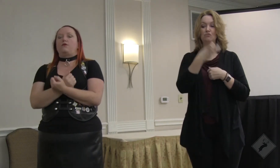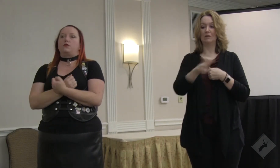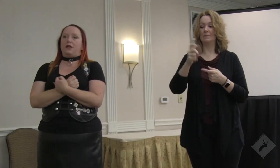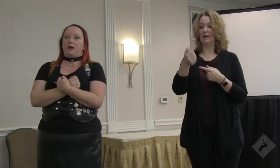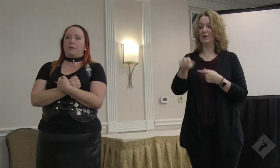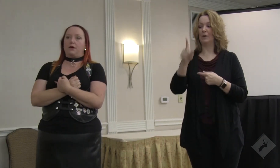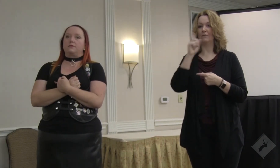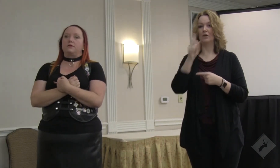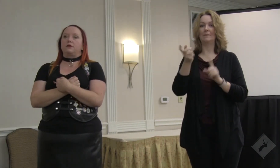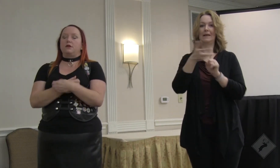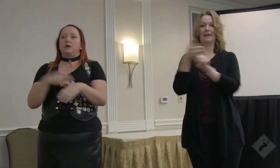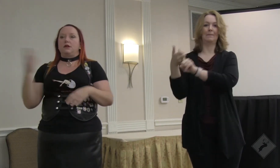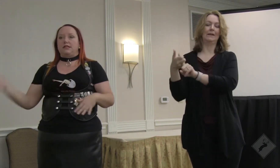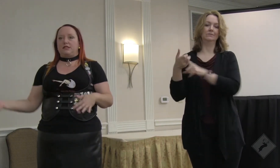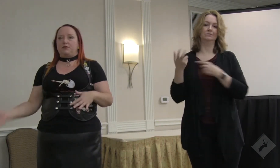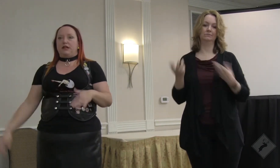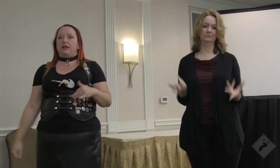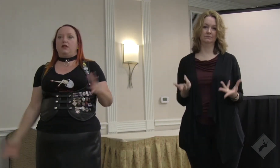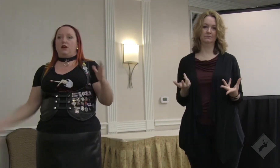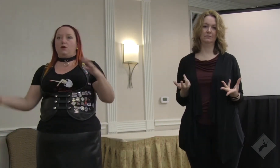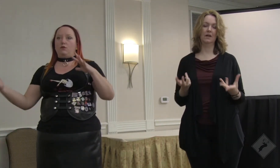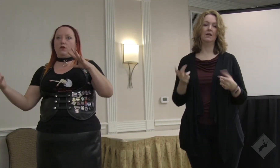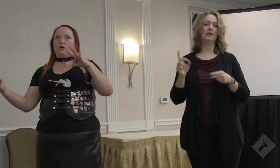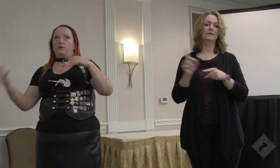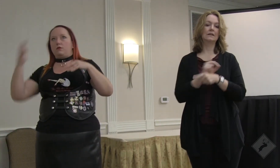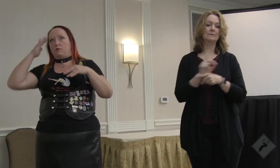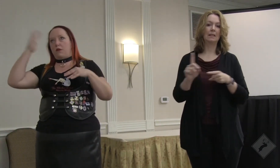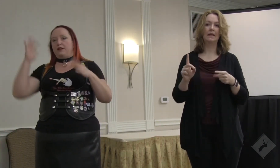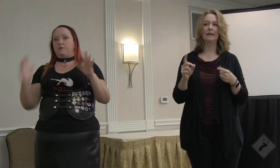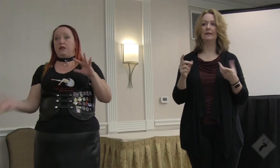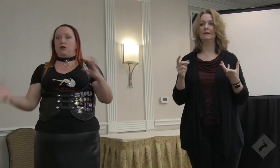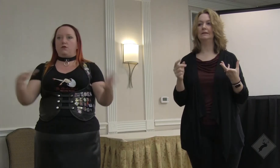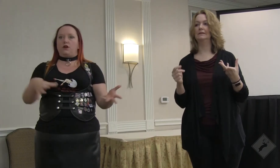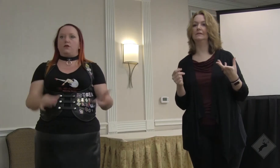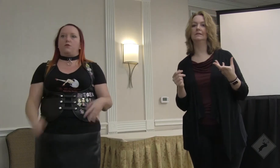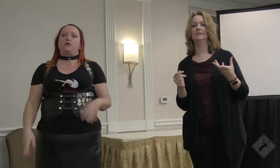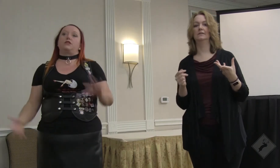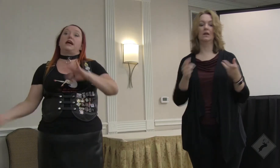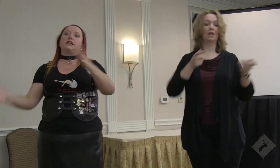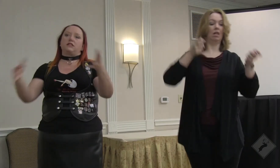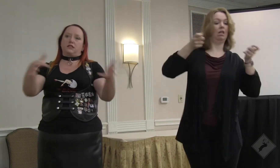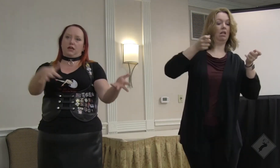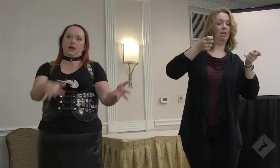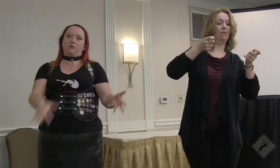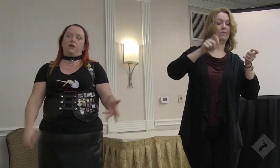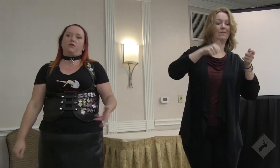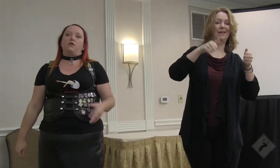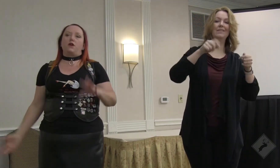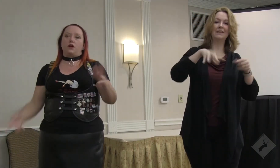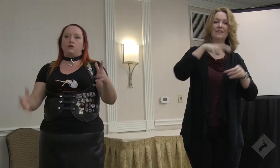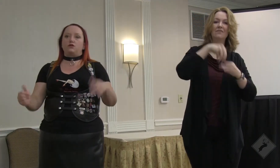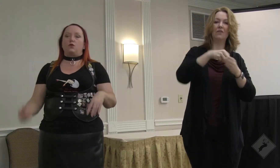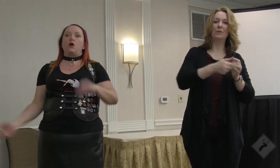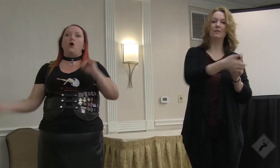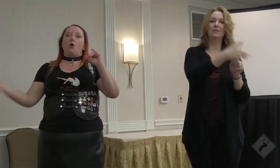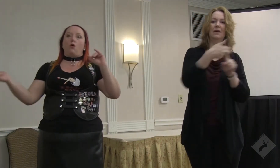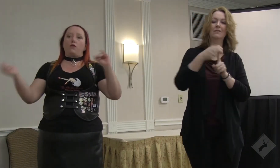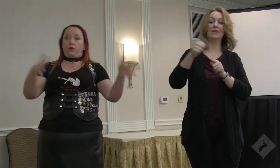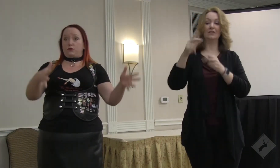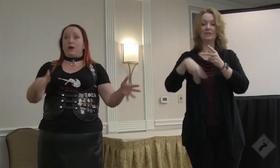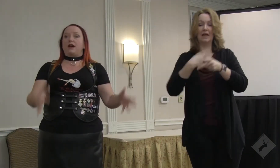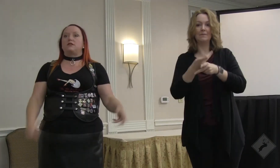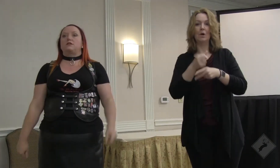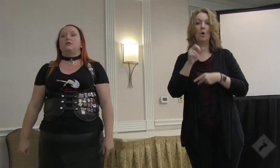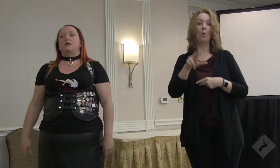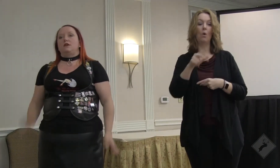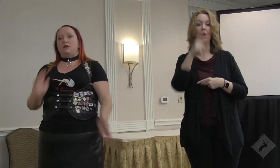them anywhere for it to be kidnapping. Discipline, you know, the mind dominion over another person, that gets into kidnapping of another sort or